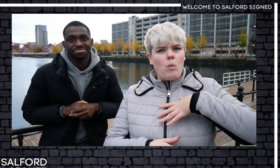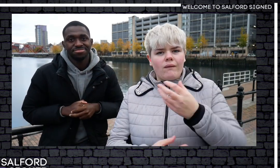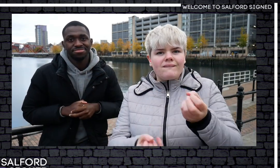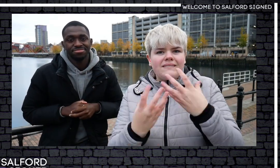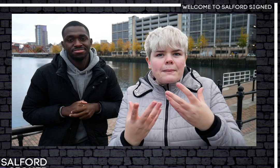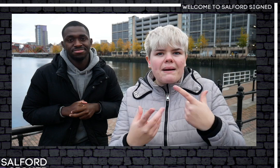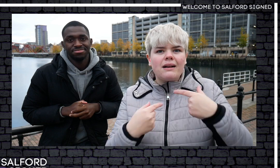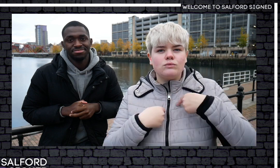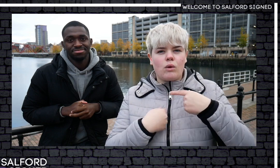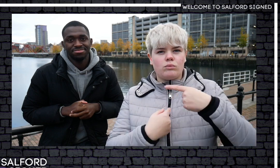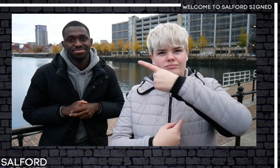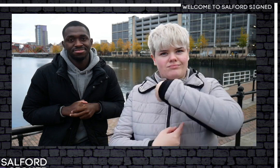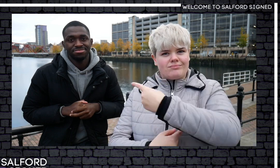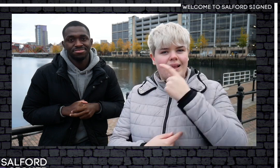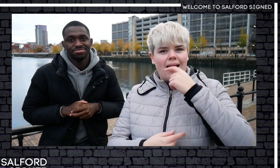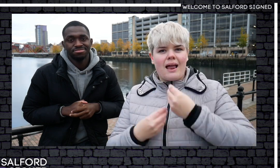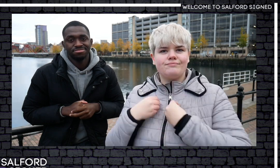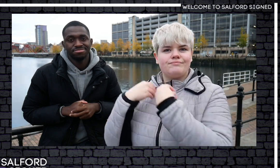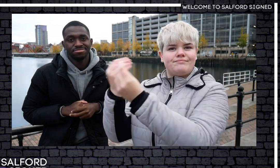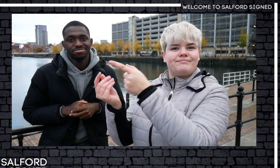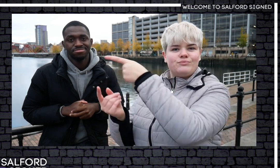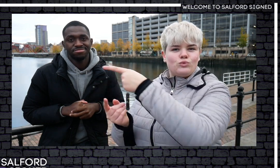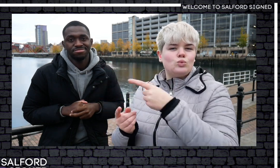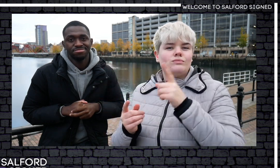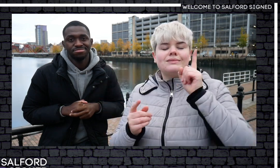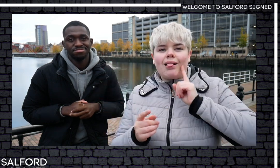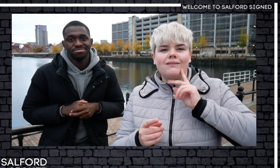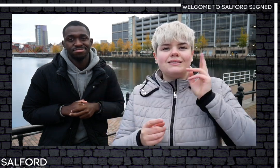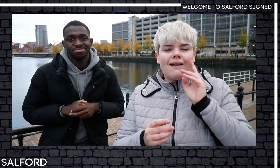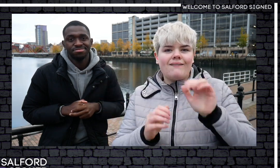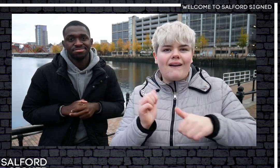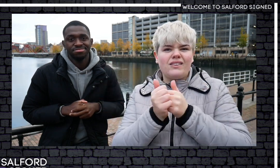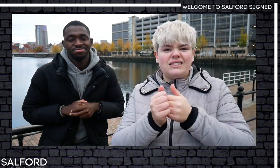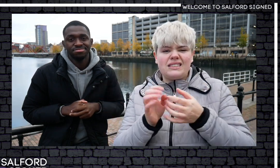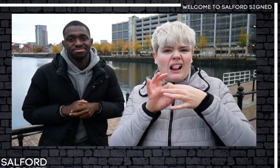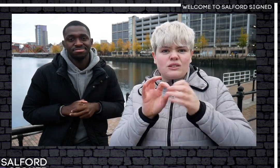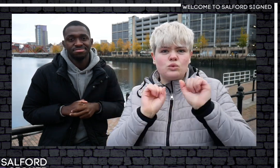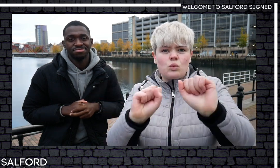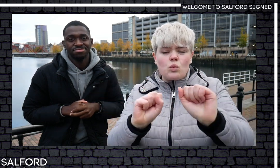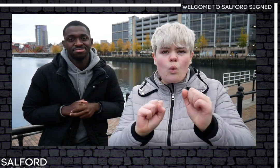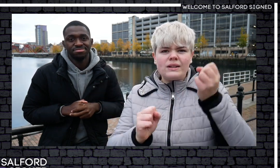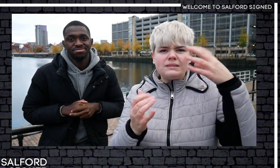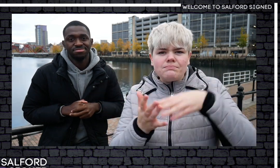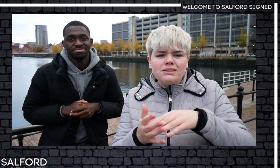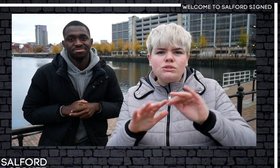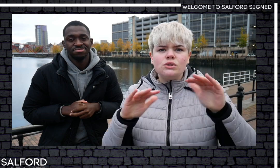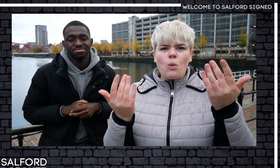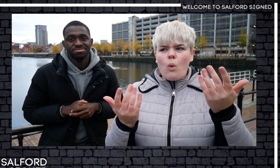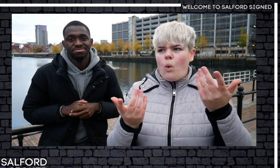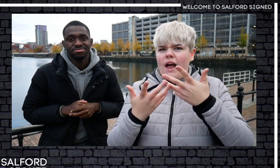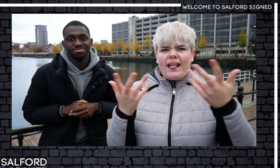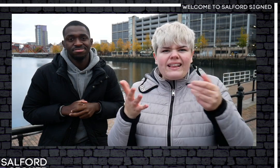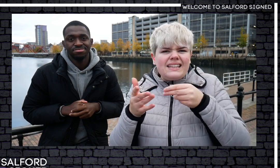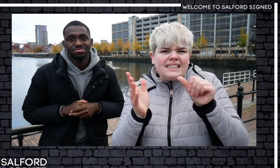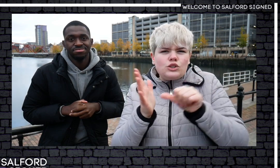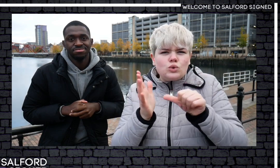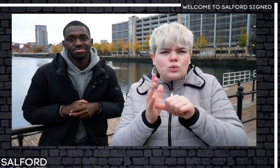Please do comment so that we can relay feedback to Salford Deaf Advocacy about your experiences, any issues you are coming across